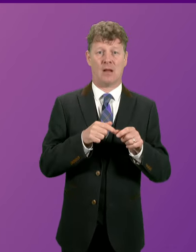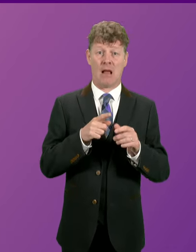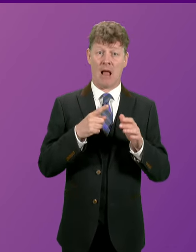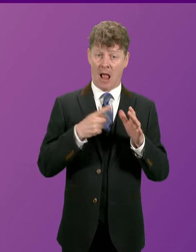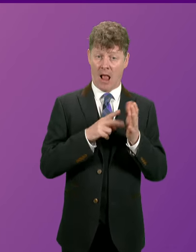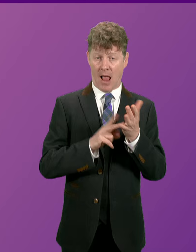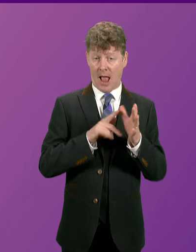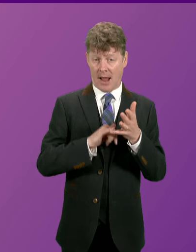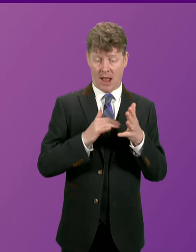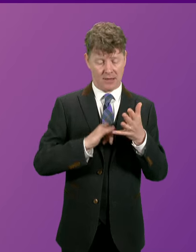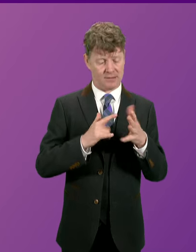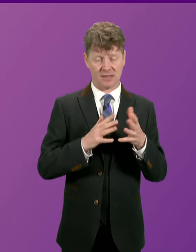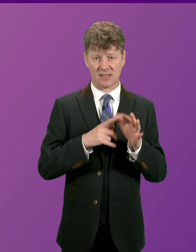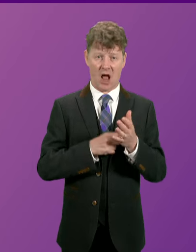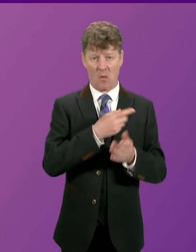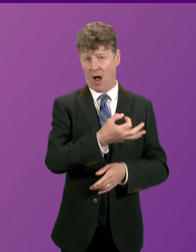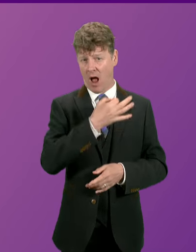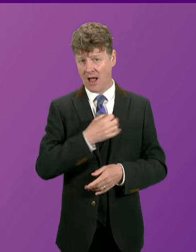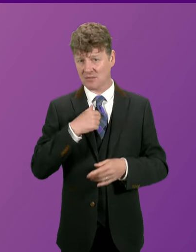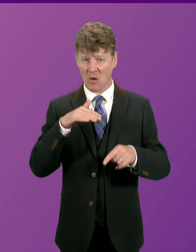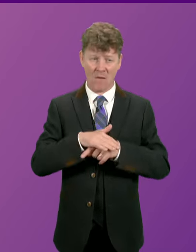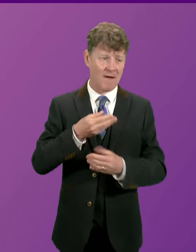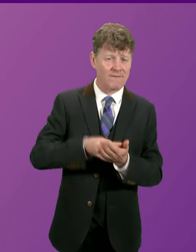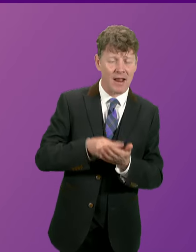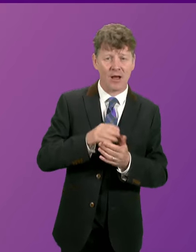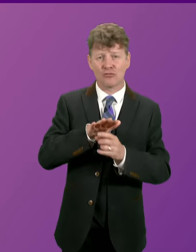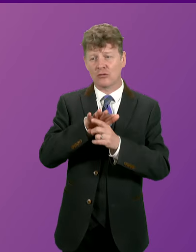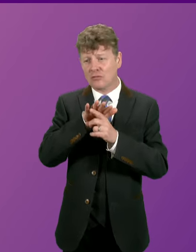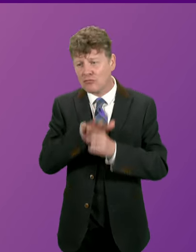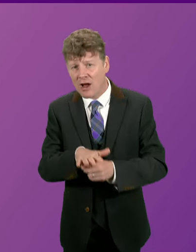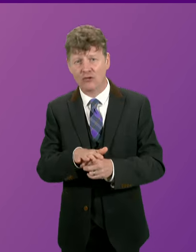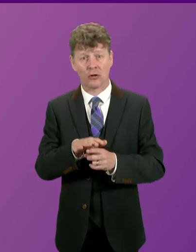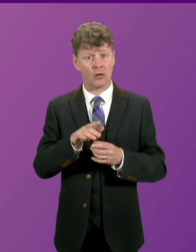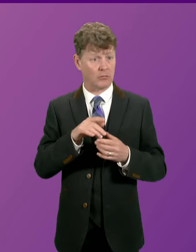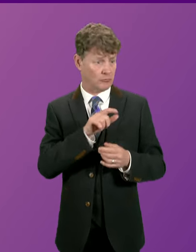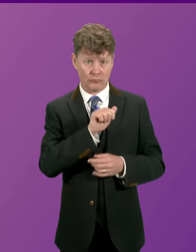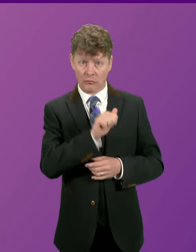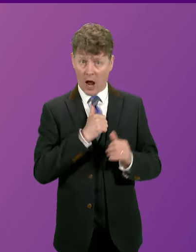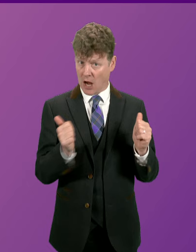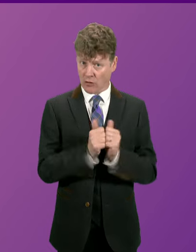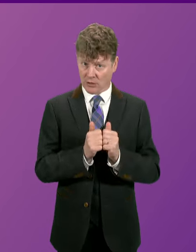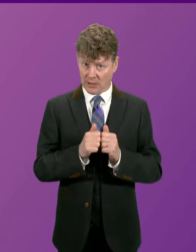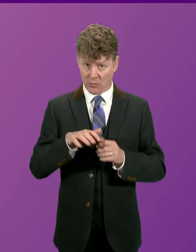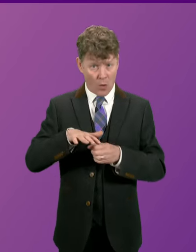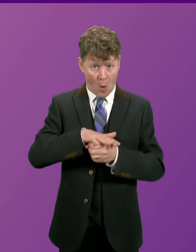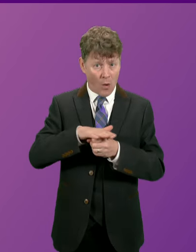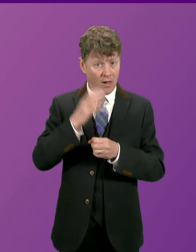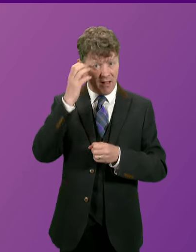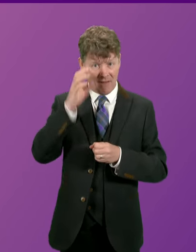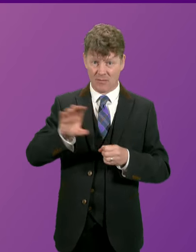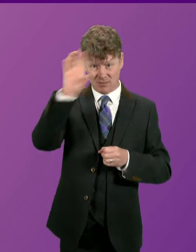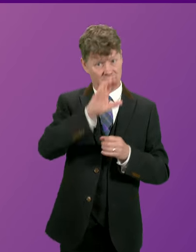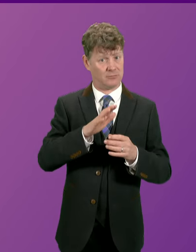today and he could ask me about financial pressures on local government. And he would be right, because there are financial pressures on local government.